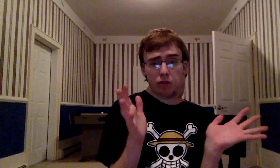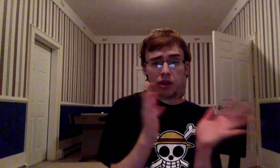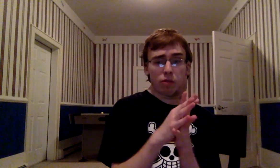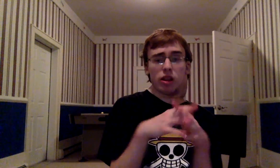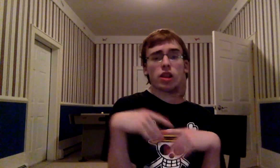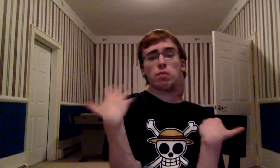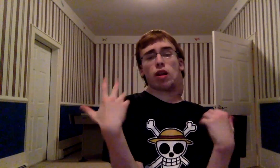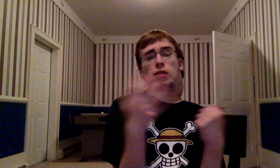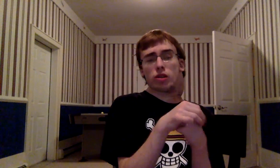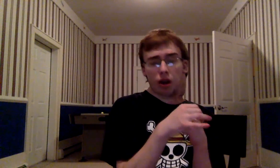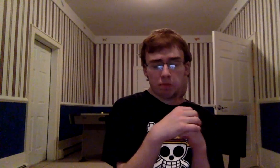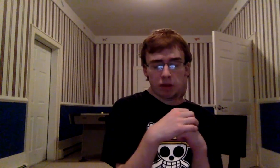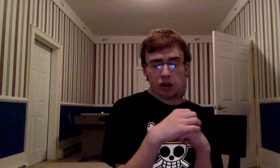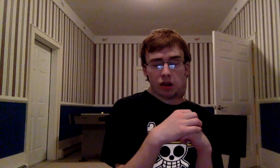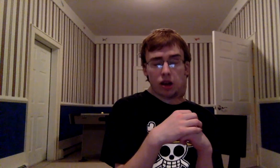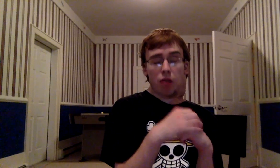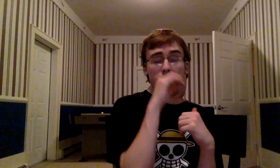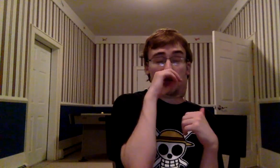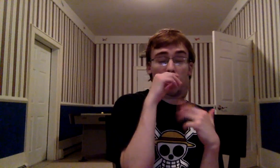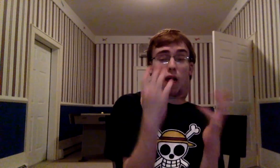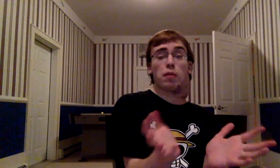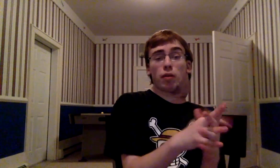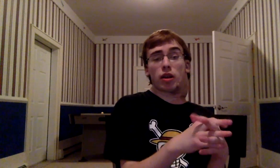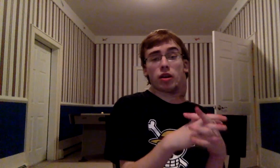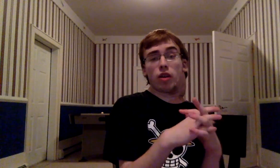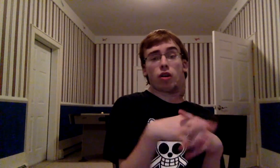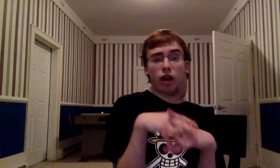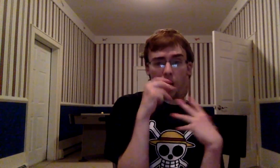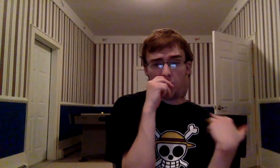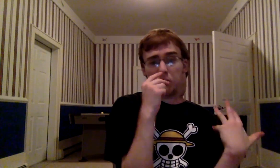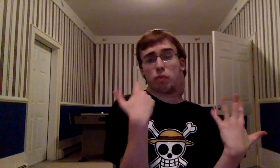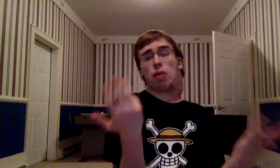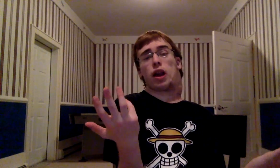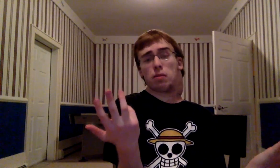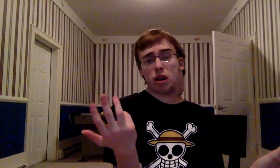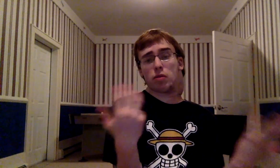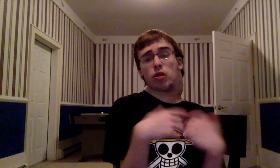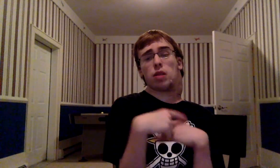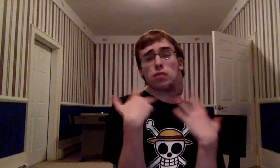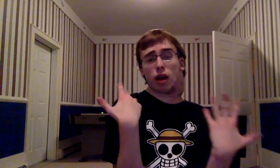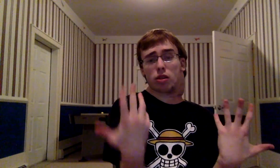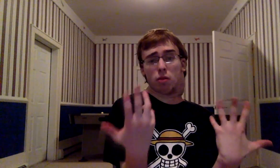bleach We need to stop blaming Jump And we need to blame everybody I don't think we need to blame anybody But you're going to blame someone